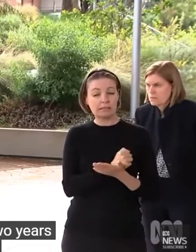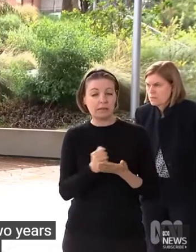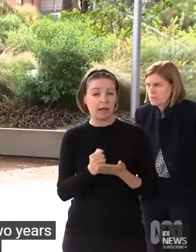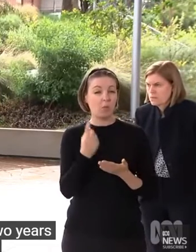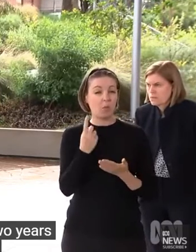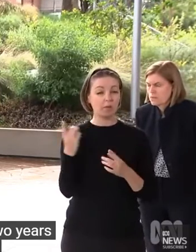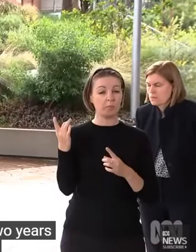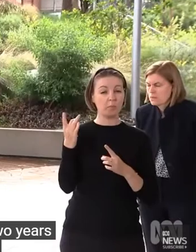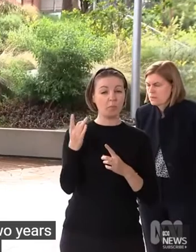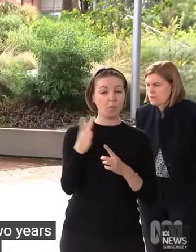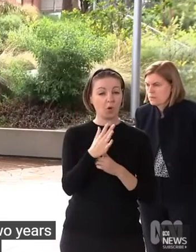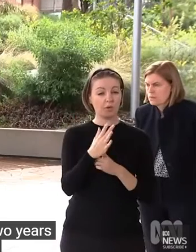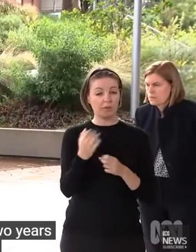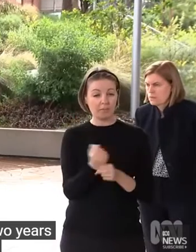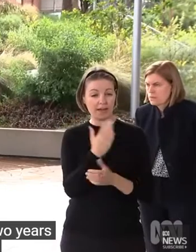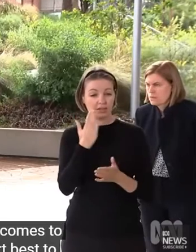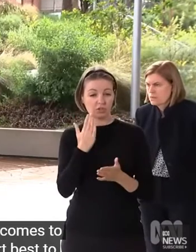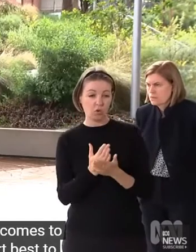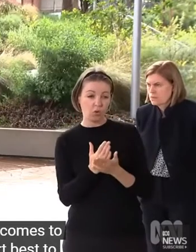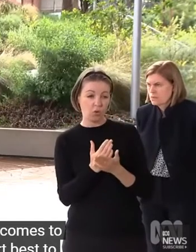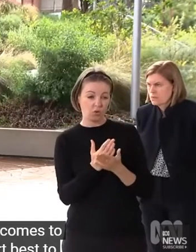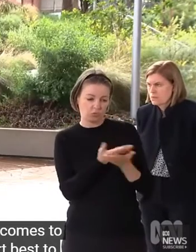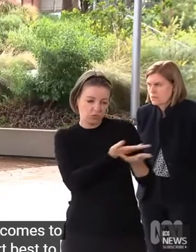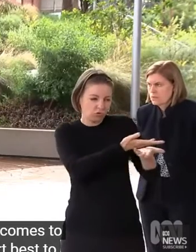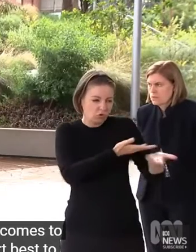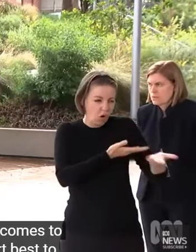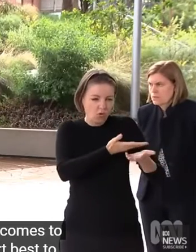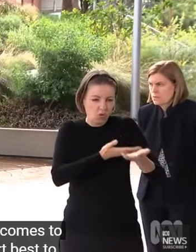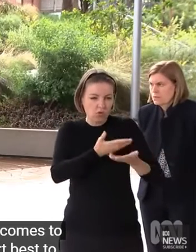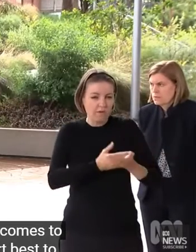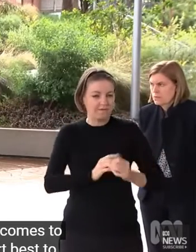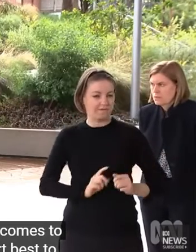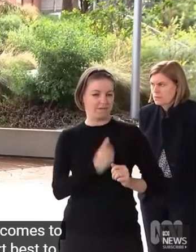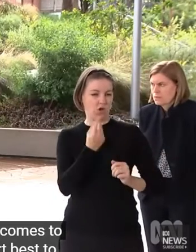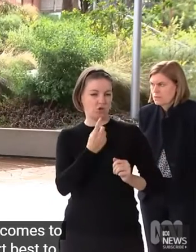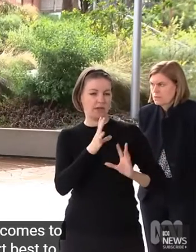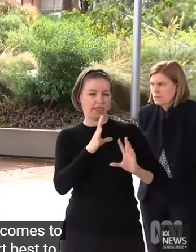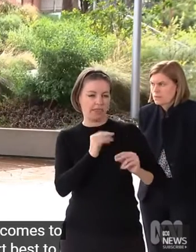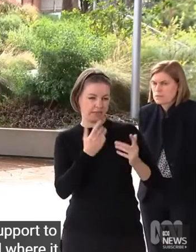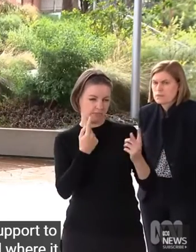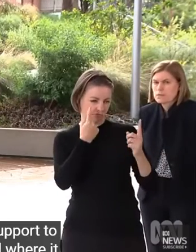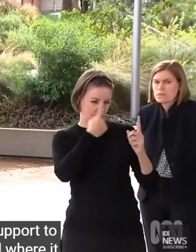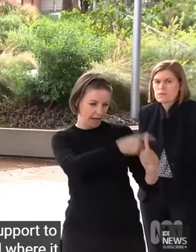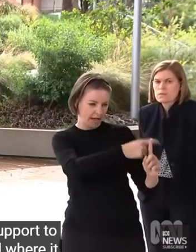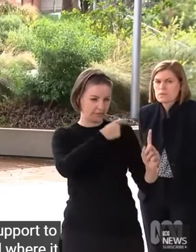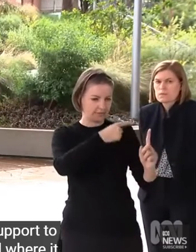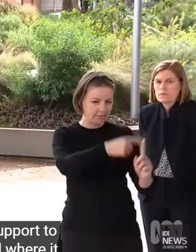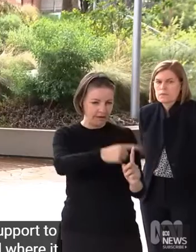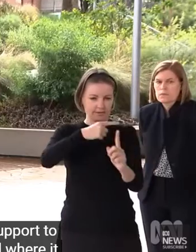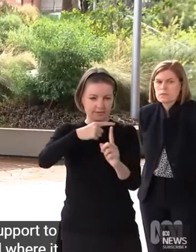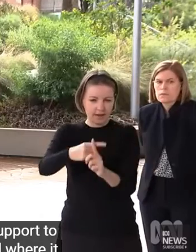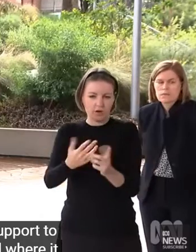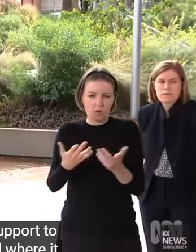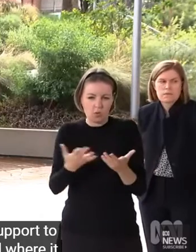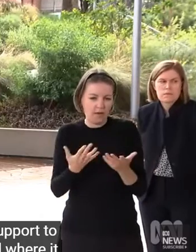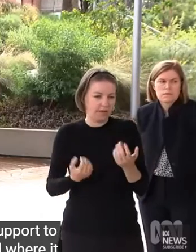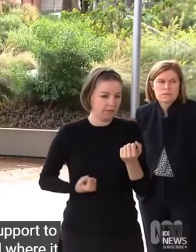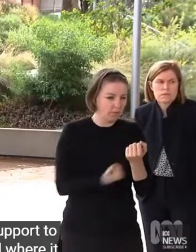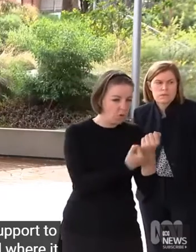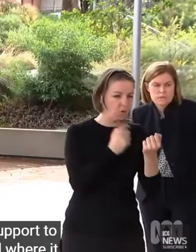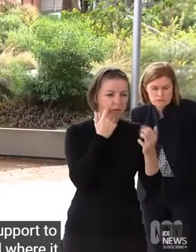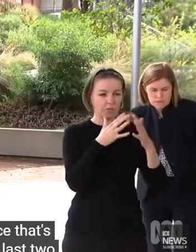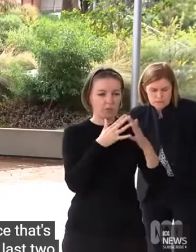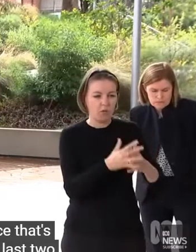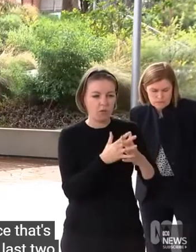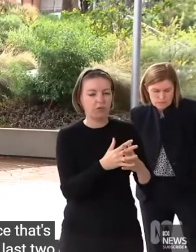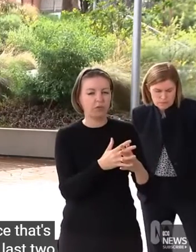target that support to where it's needed and where it will make a difference. That's what we did over the last two years. And I know as we move through that period, there's